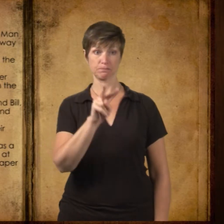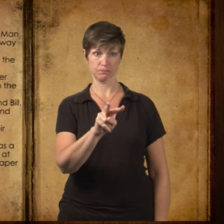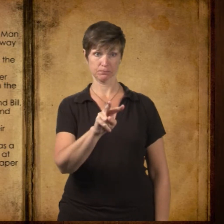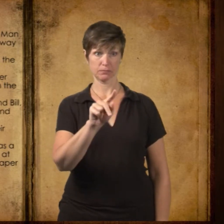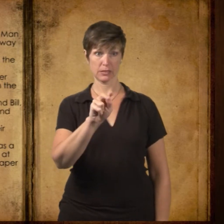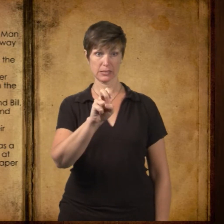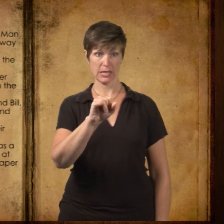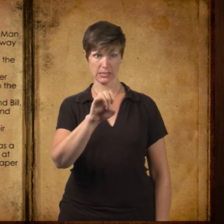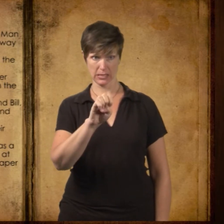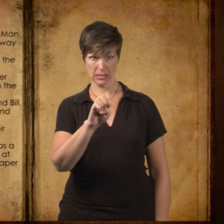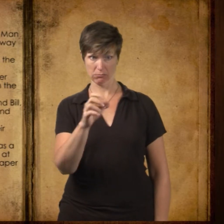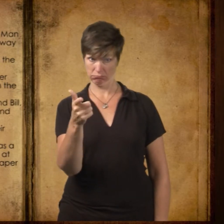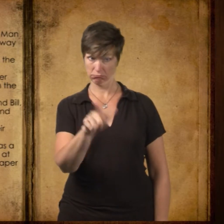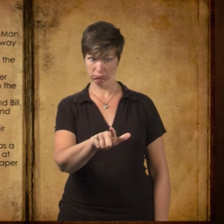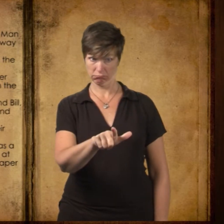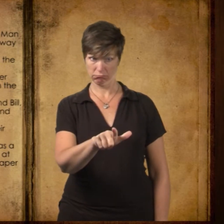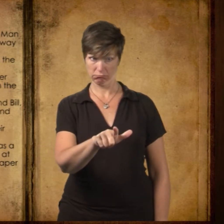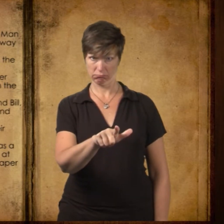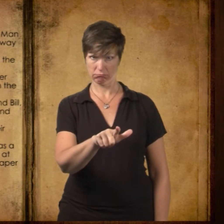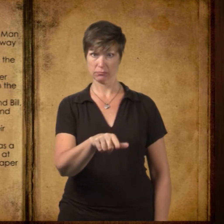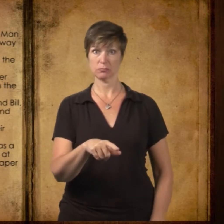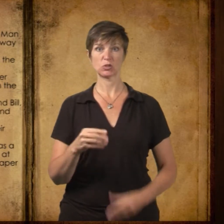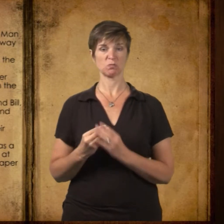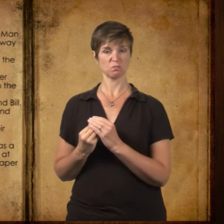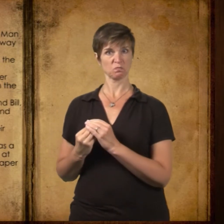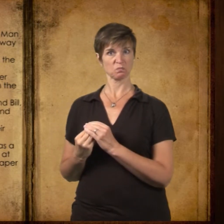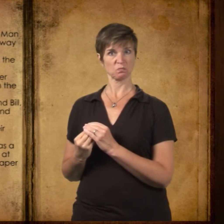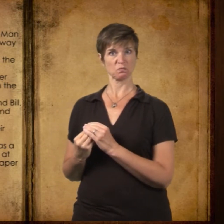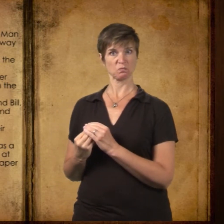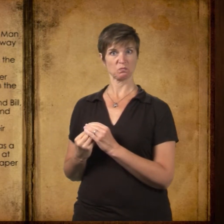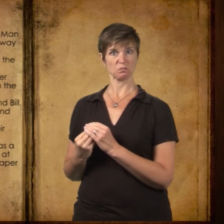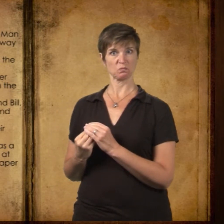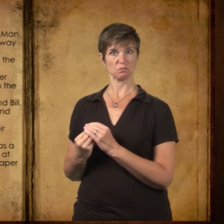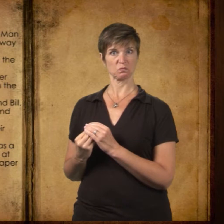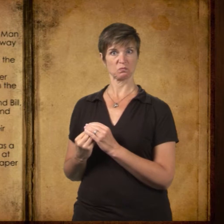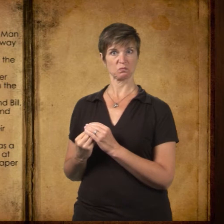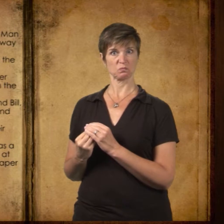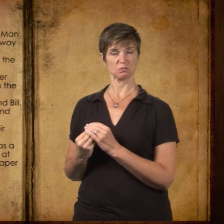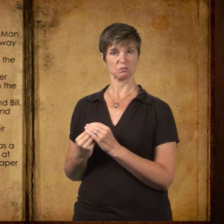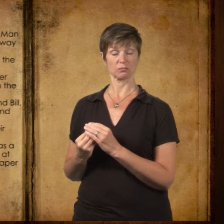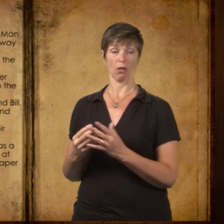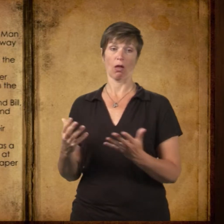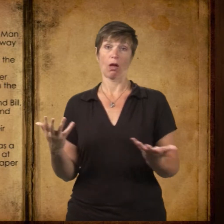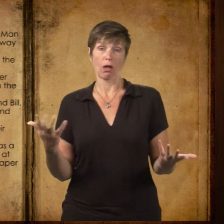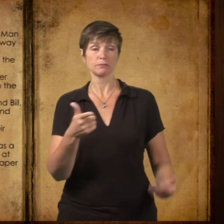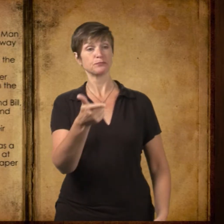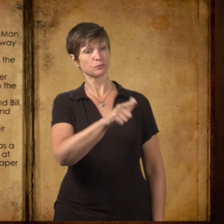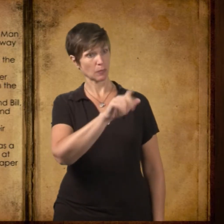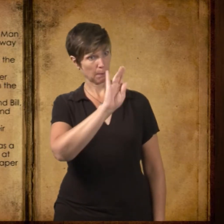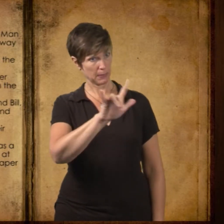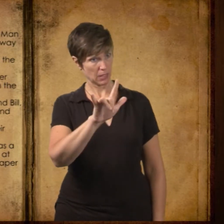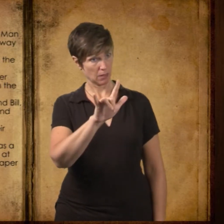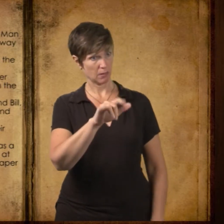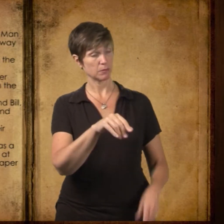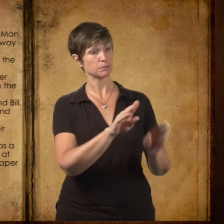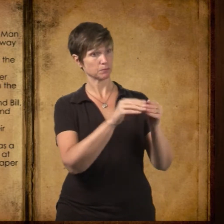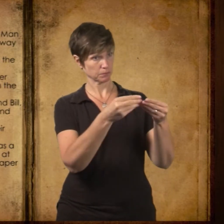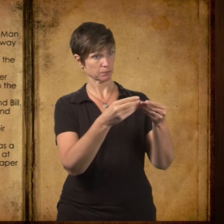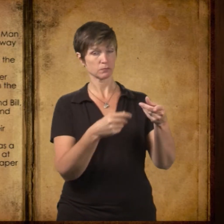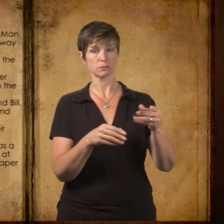Tessie, Mr. Summers said. There was a pause. And then Mr. Summers looked at Bill Hutchinson, and Bill unfolded his paper and